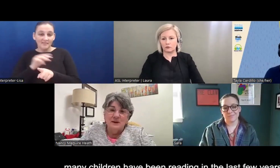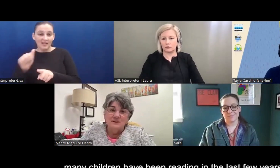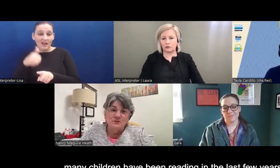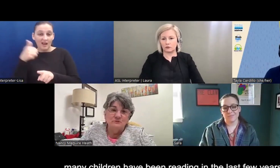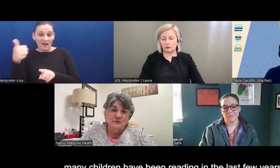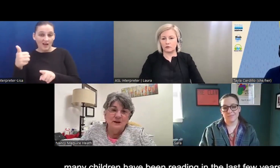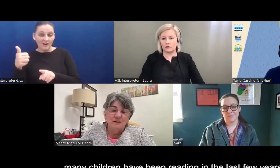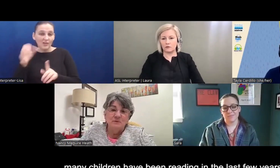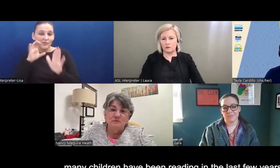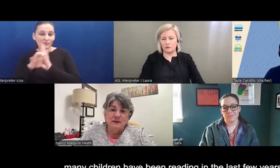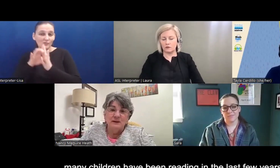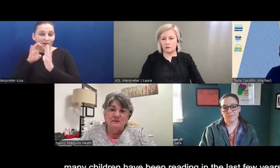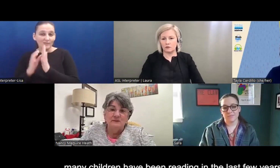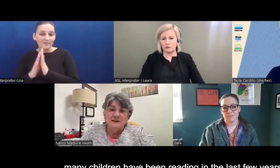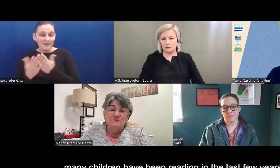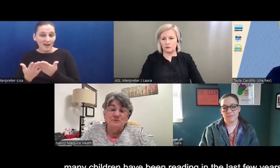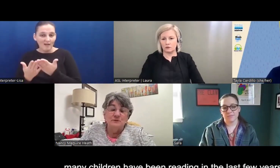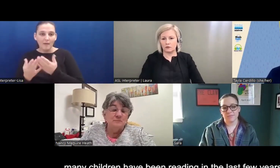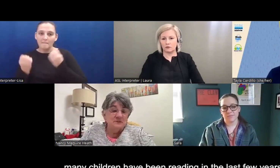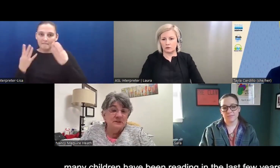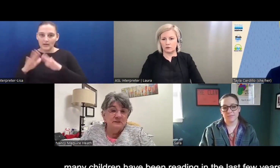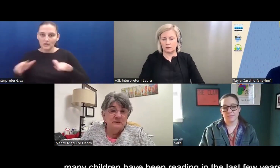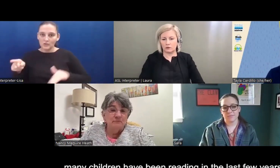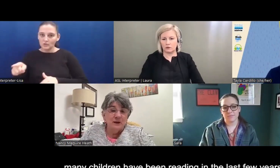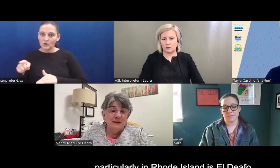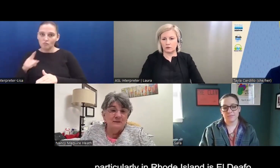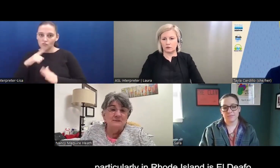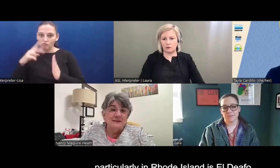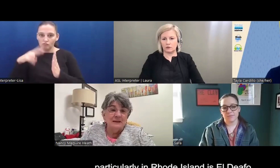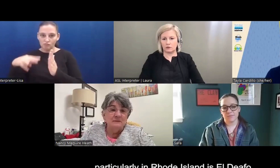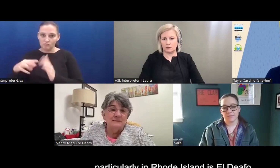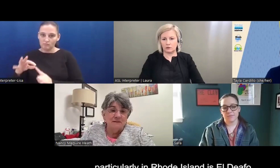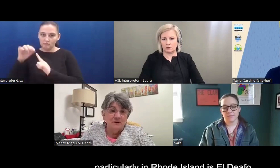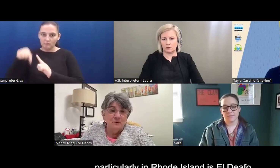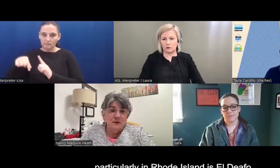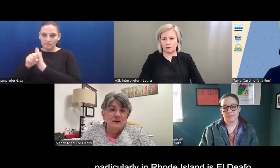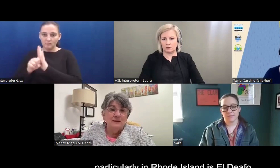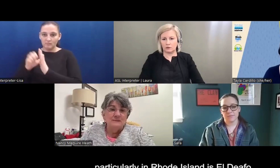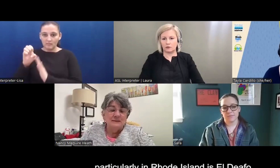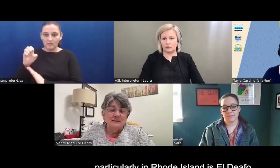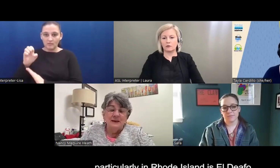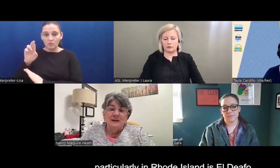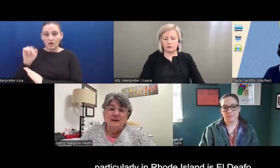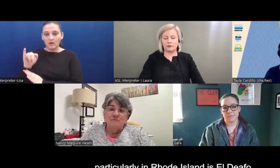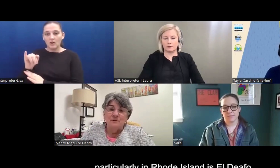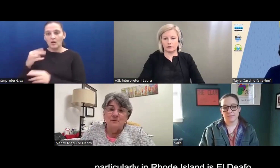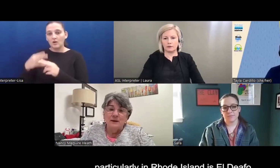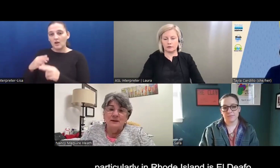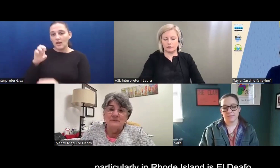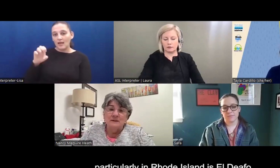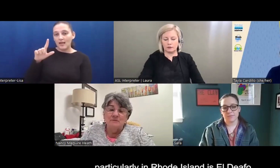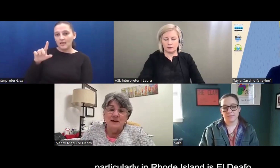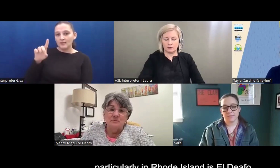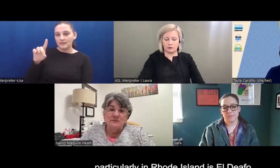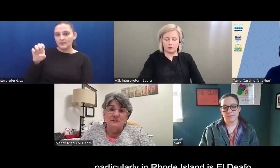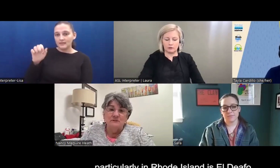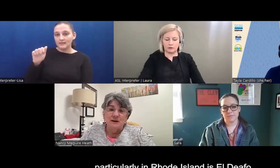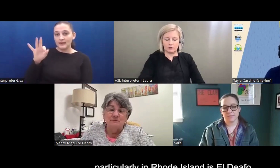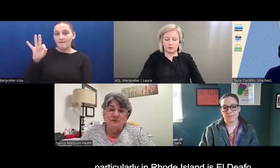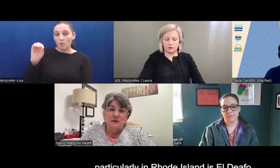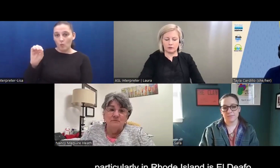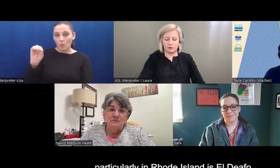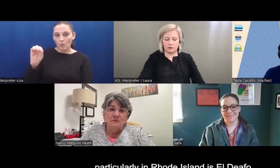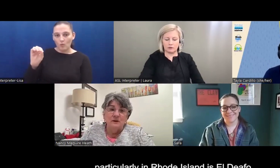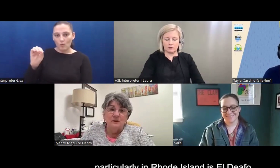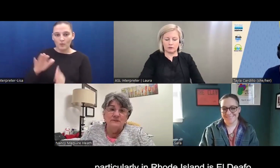that many children have been reading in the last few years, particularly in Rhode Island, is El Defo, D-E-A-F-O. And that particular